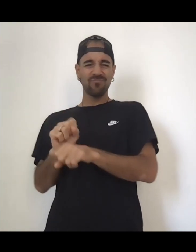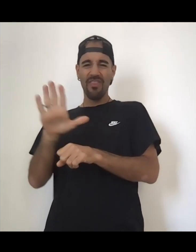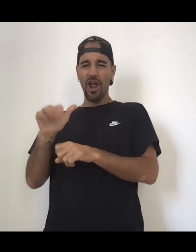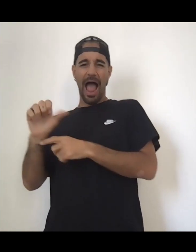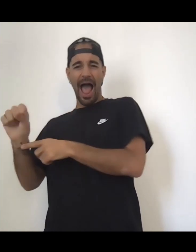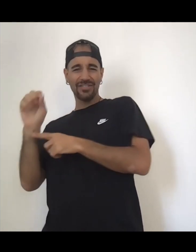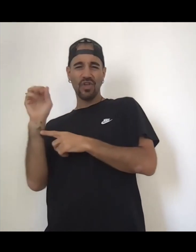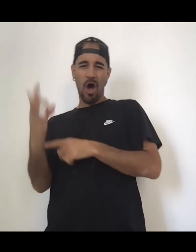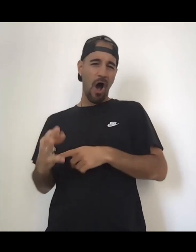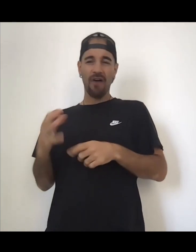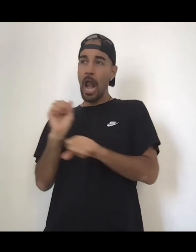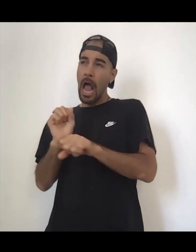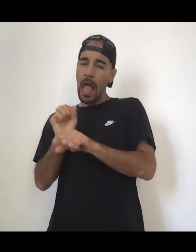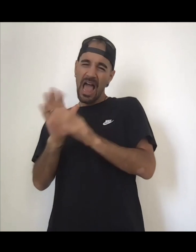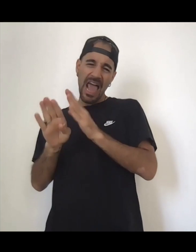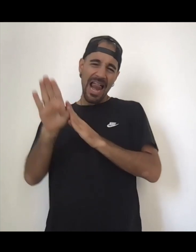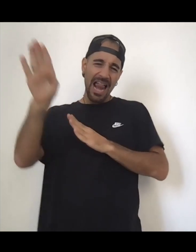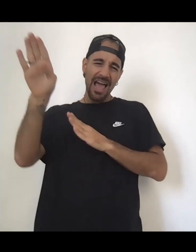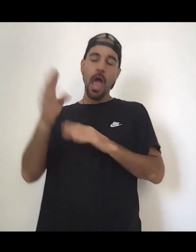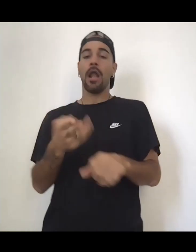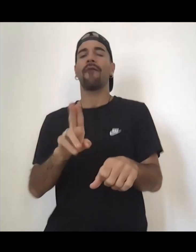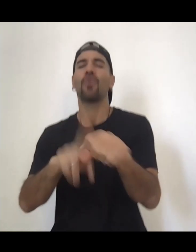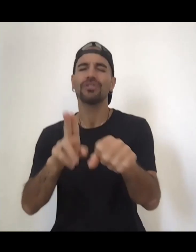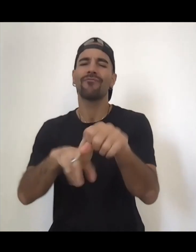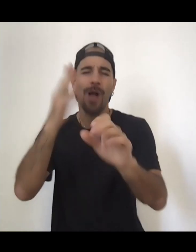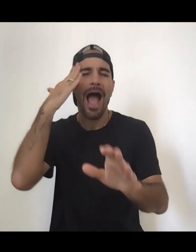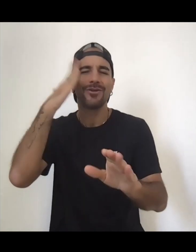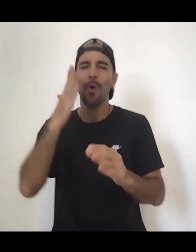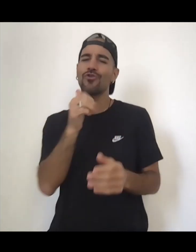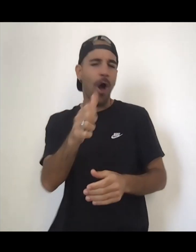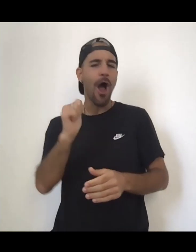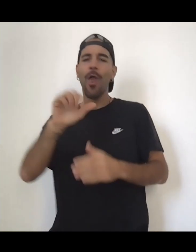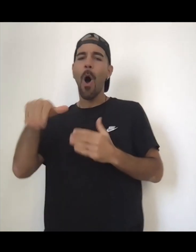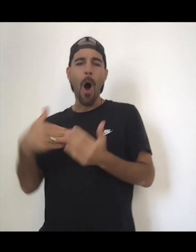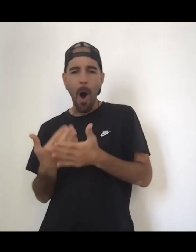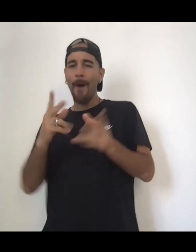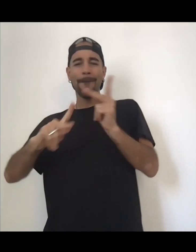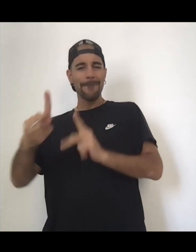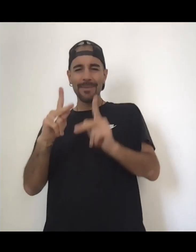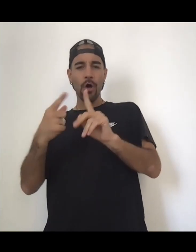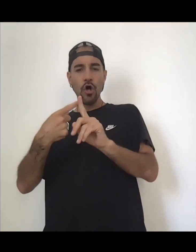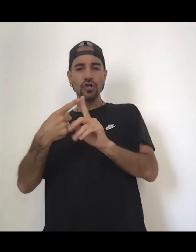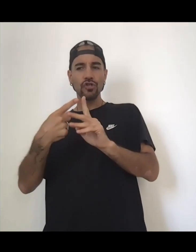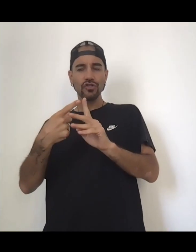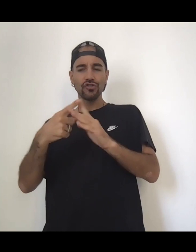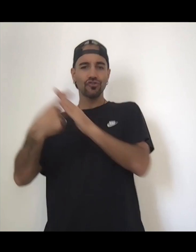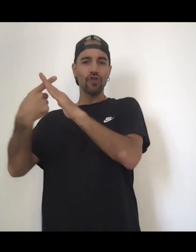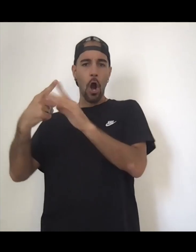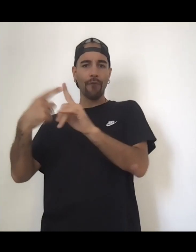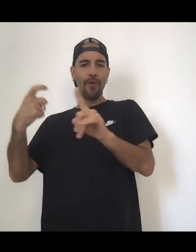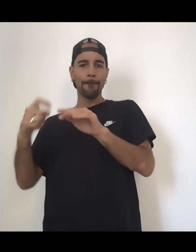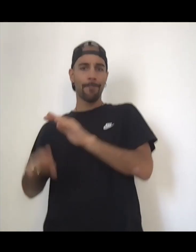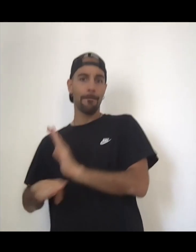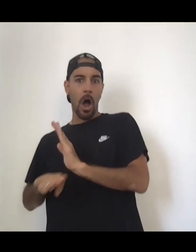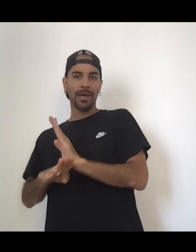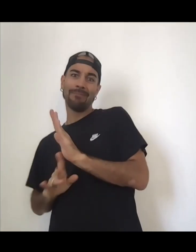them. Again, this is like there's a whole system of like oppression that is also built into the 1% and you know like the owners of